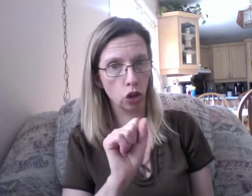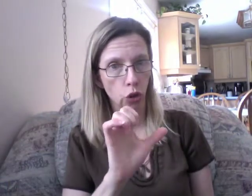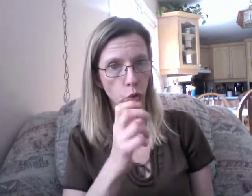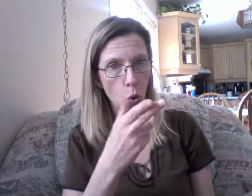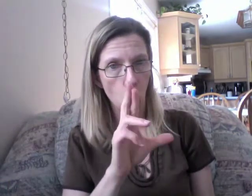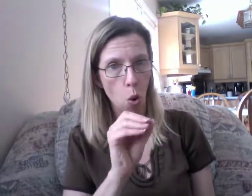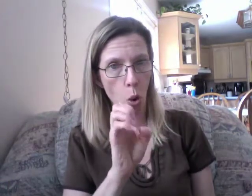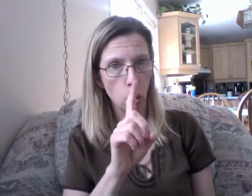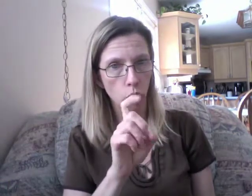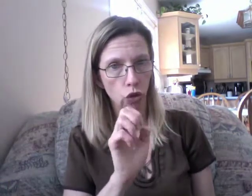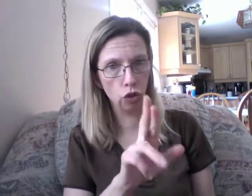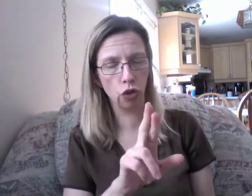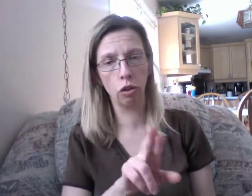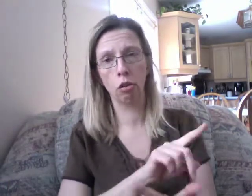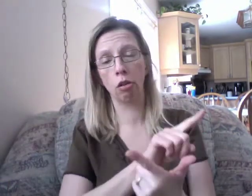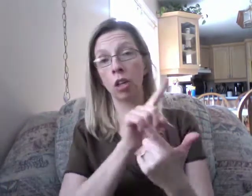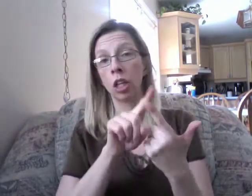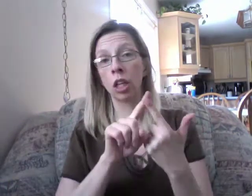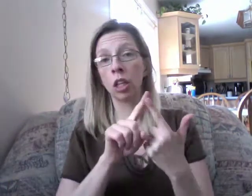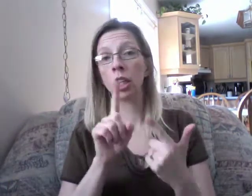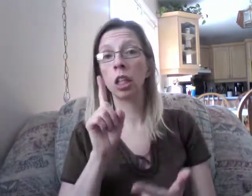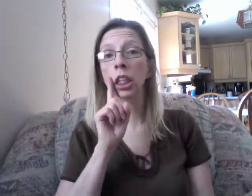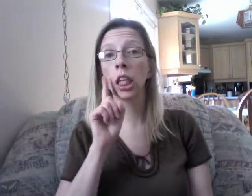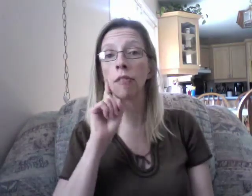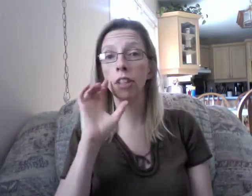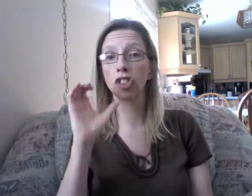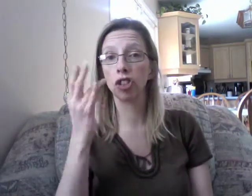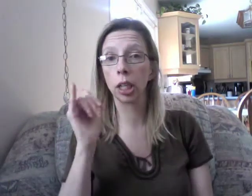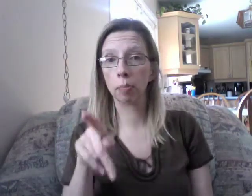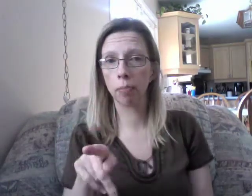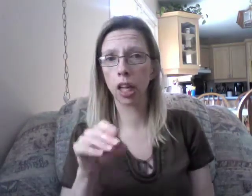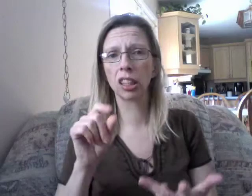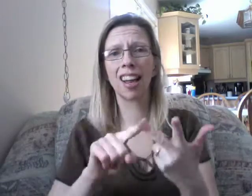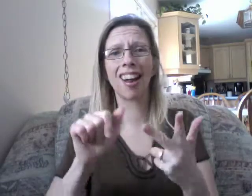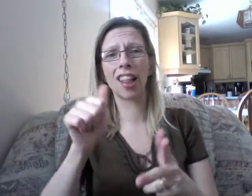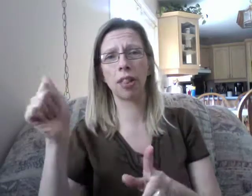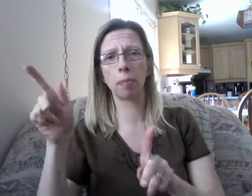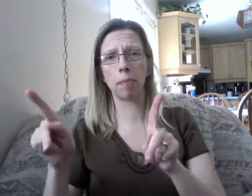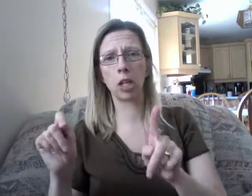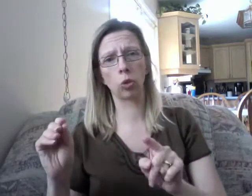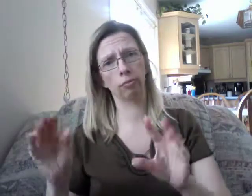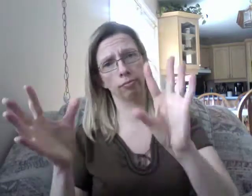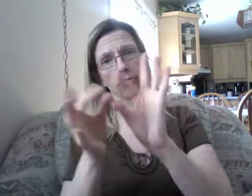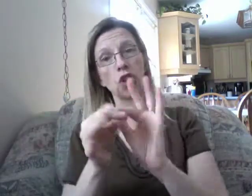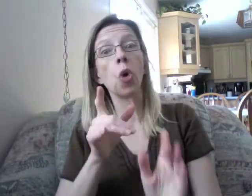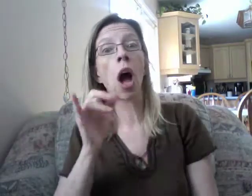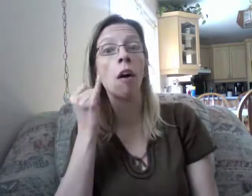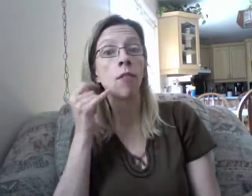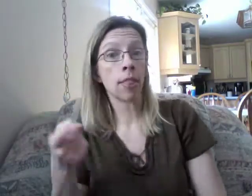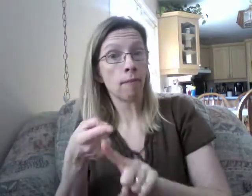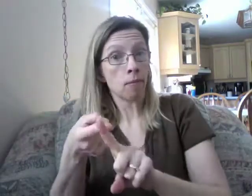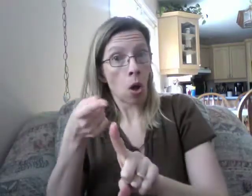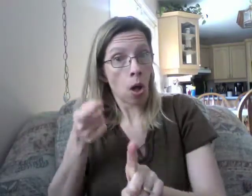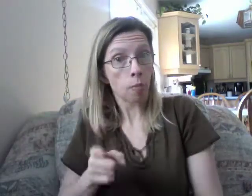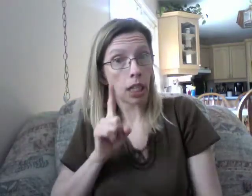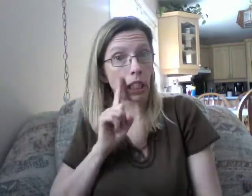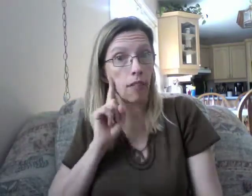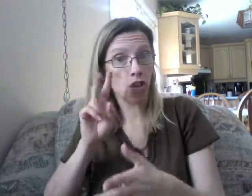I'm just glad it all worked out. You know, cute. I never got to tell you. What's that? I'm real proud of the way you